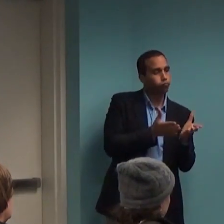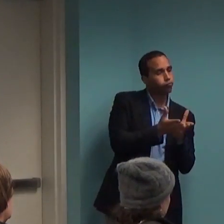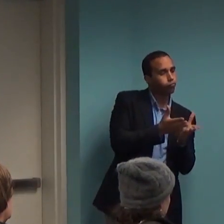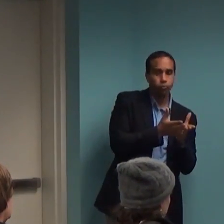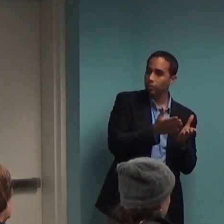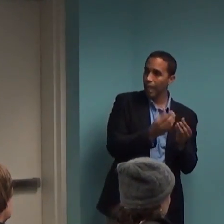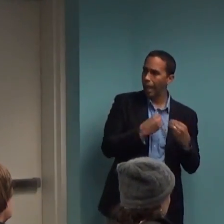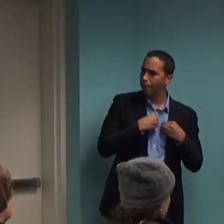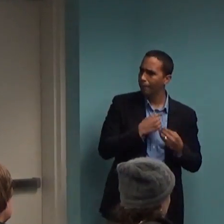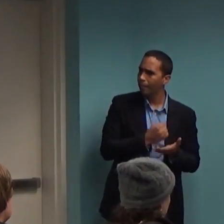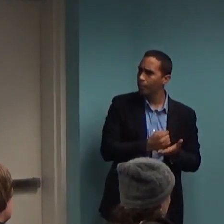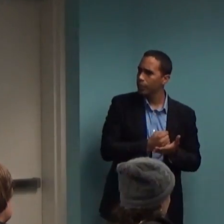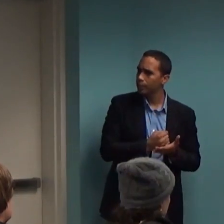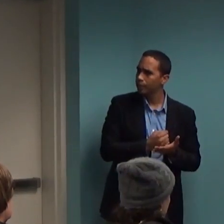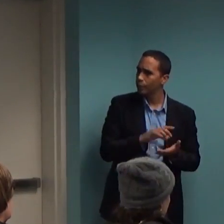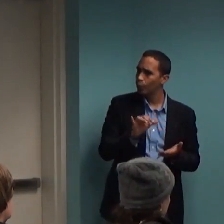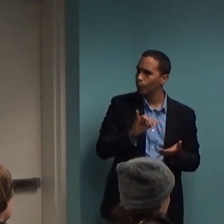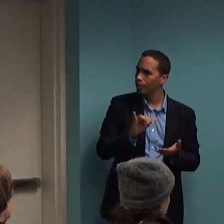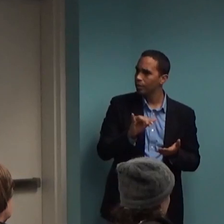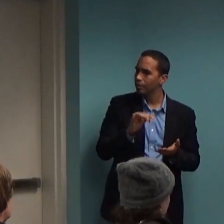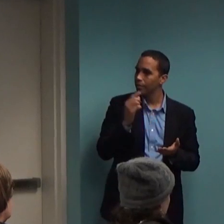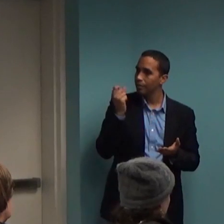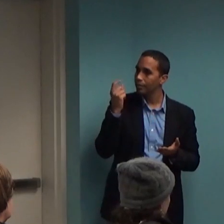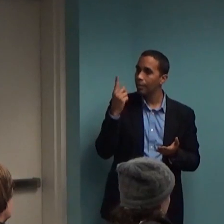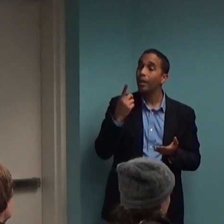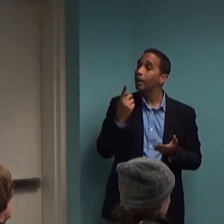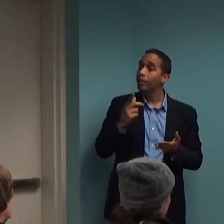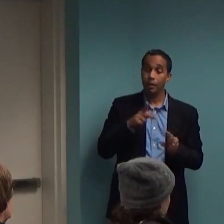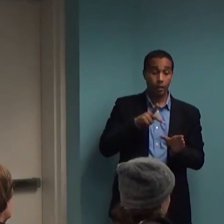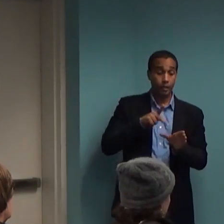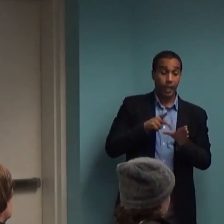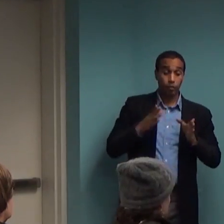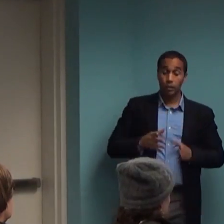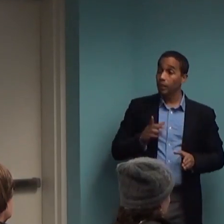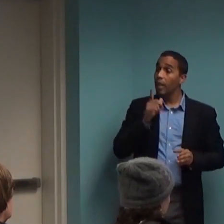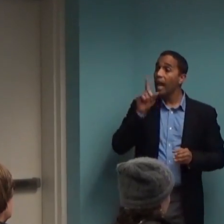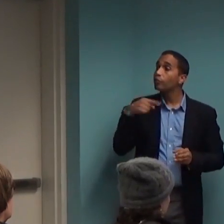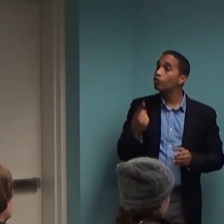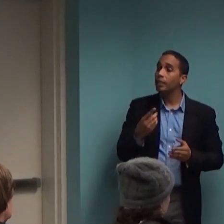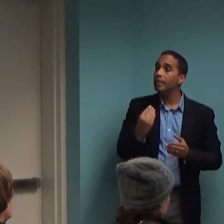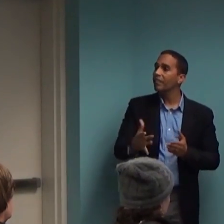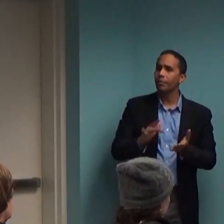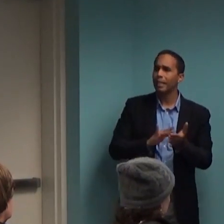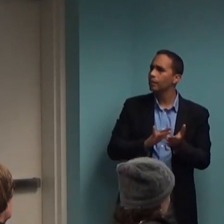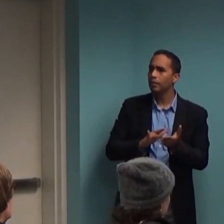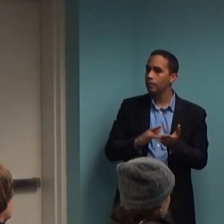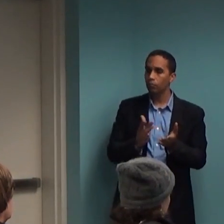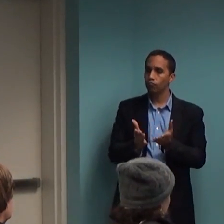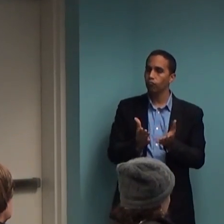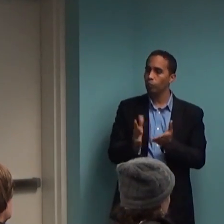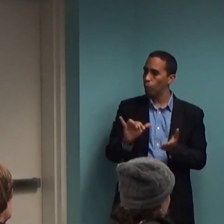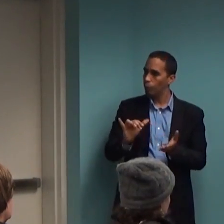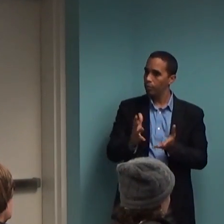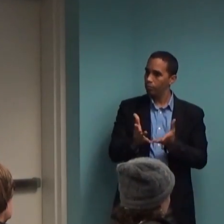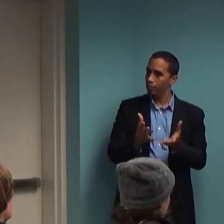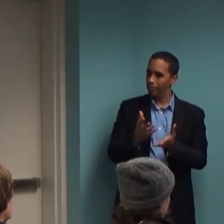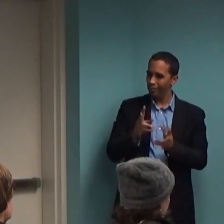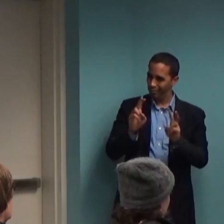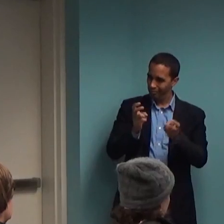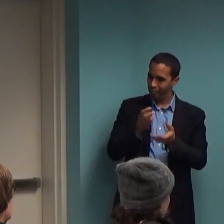which you could maybe study in a more pure way if you were looking at, let's say, the efficacy of Advil. Right? Because most people don't take Advil by first saying, oh, you know,